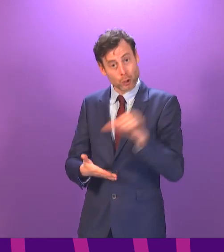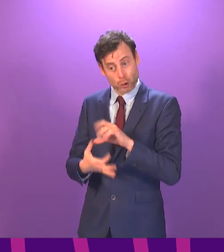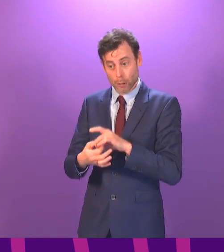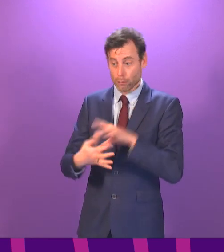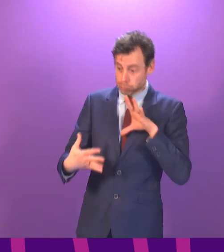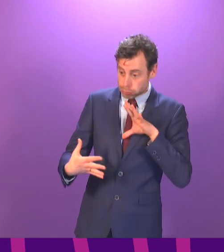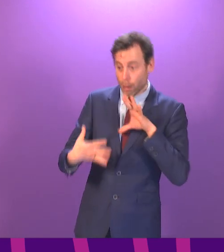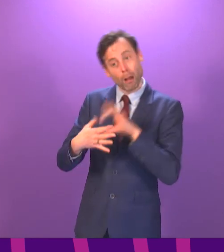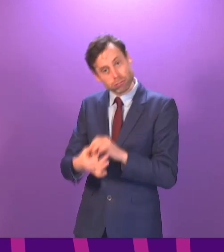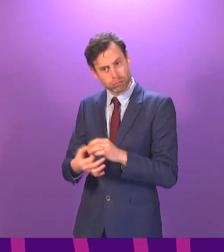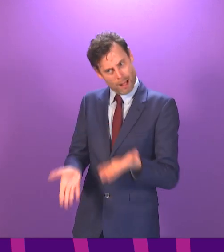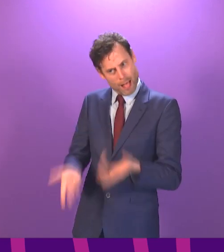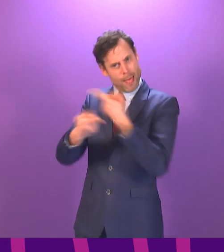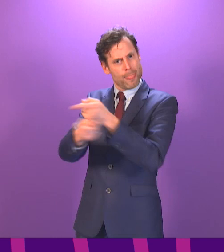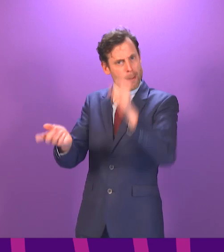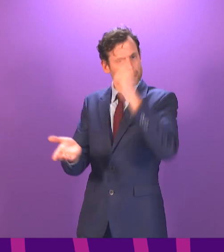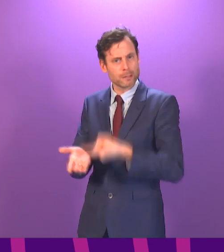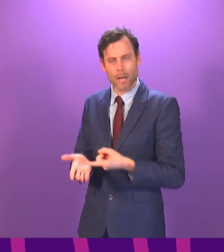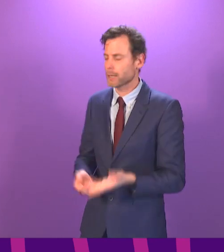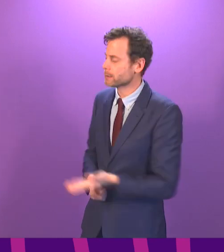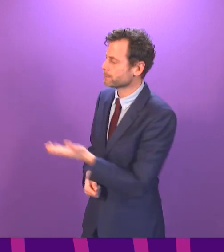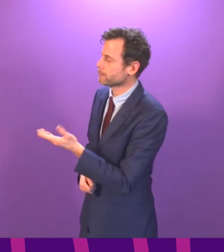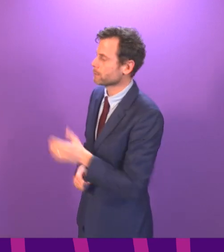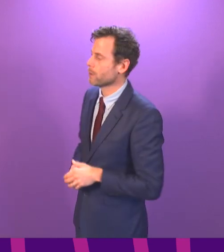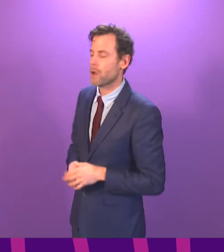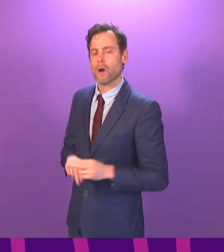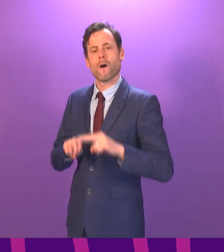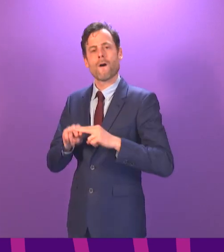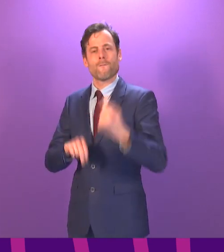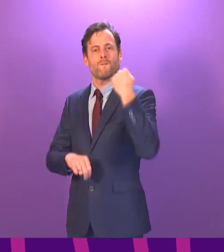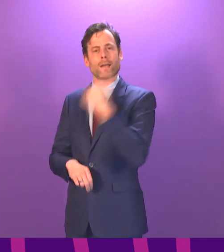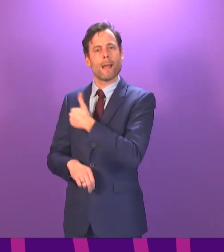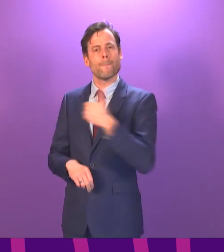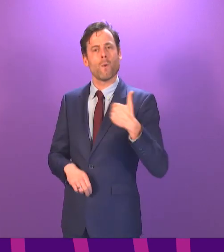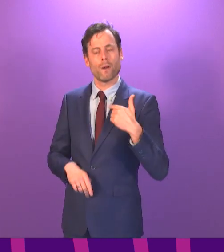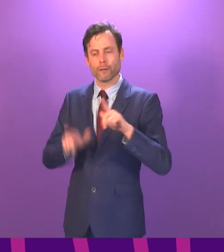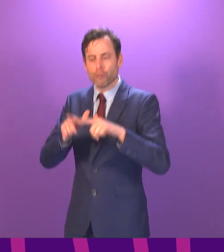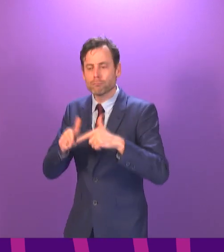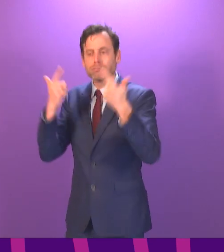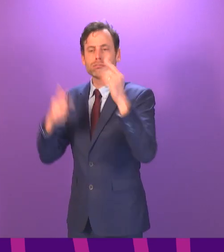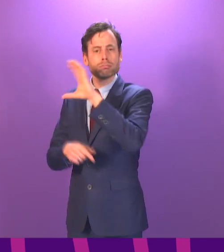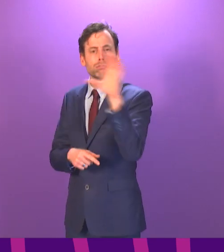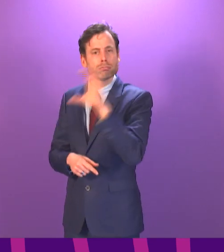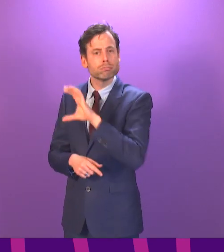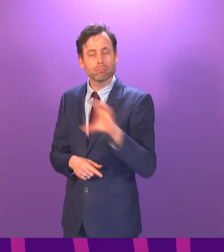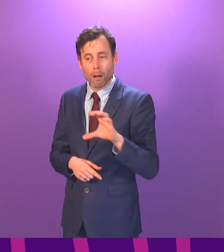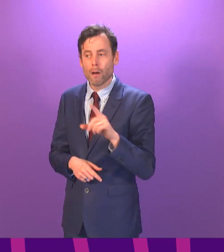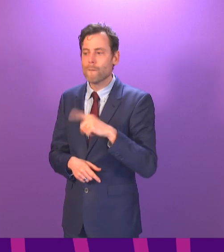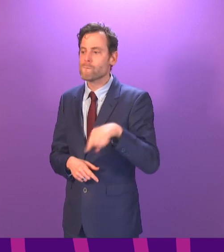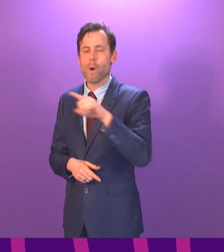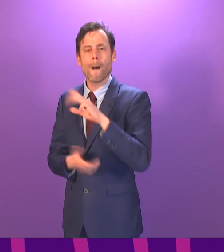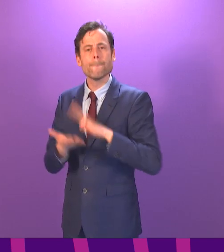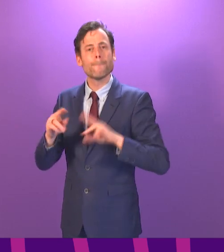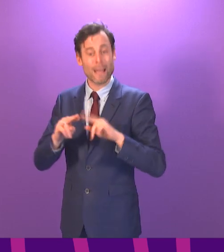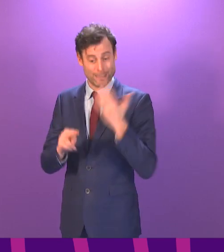Thank you very much, Presiding Officer. On Friday morning I hosted a virtual coffee morning for over 50 new parents in my